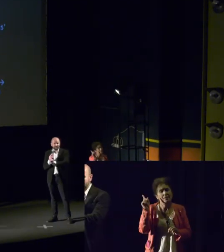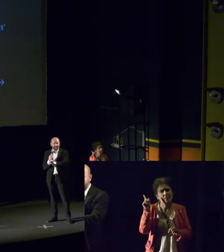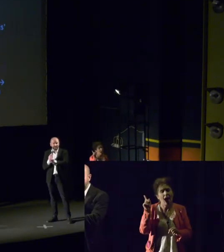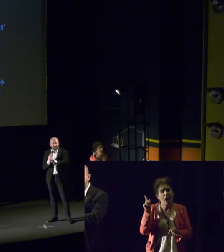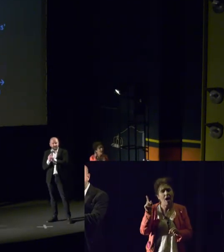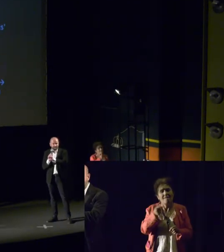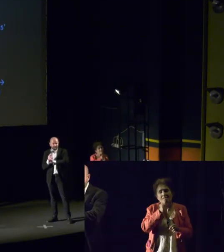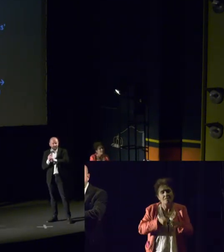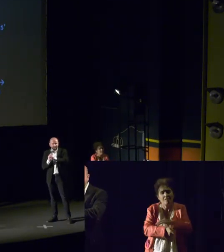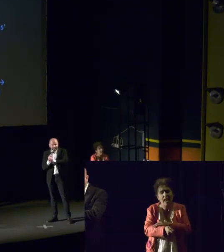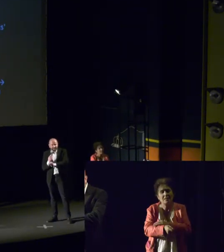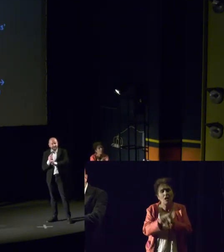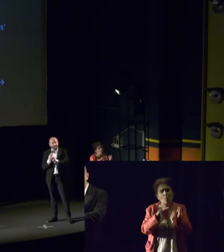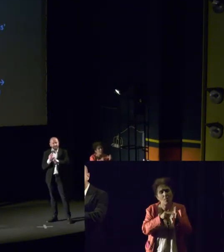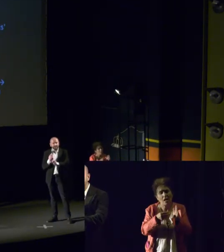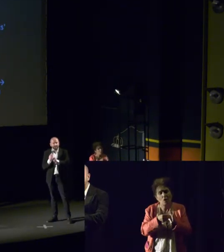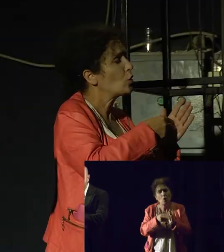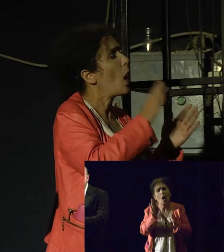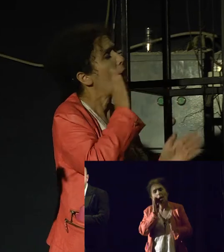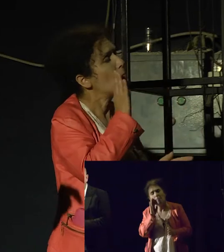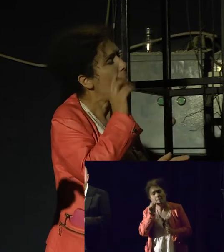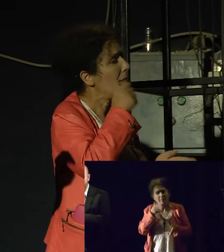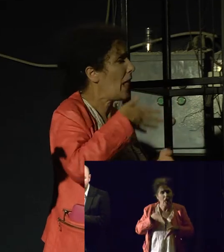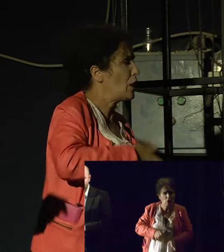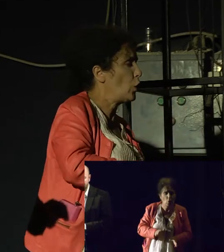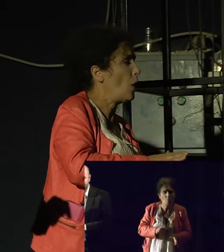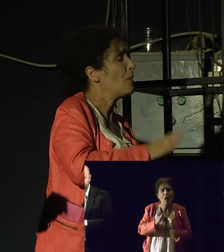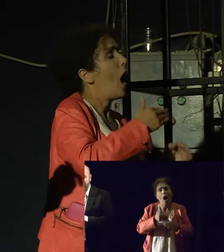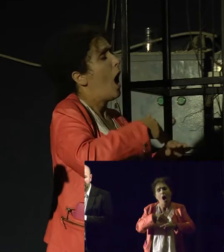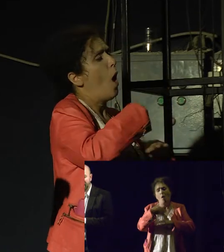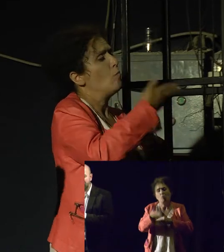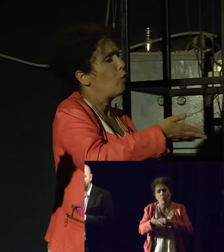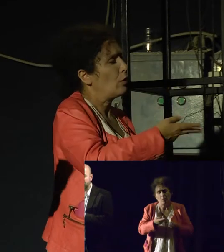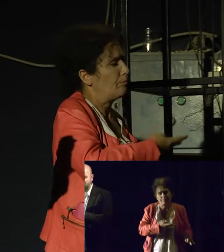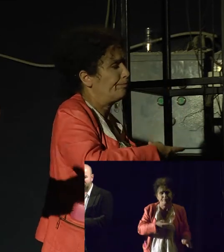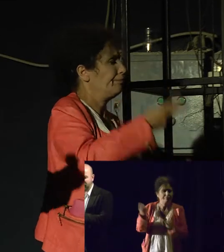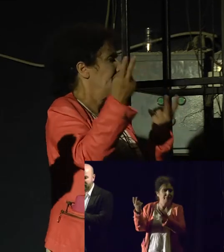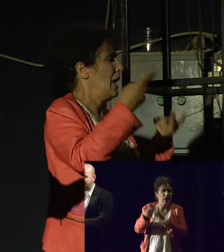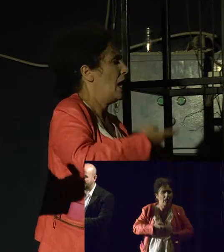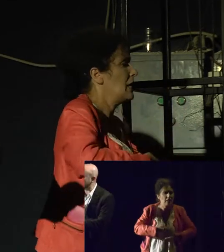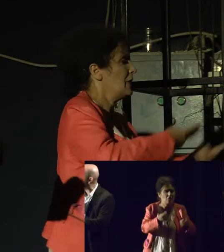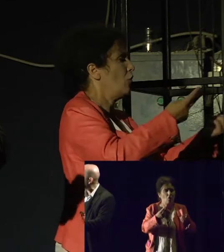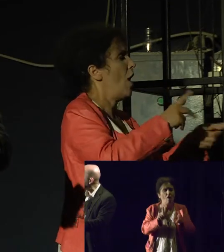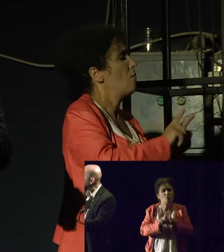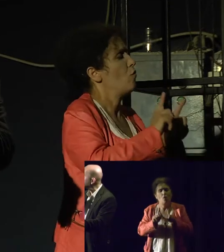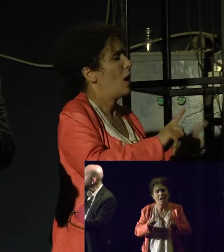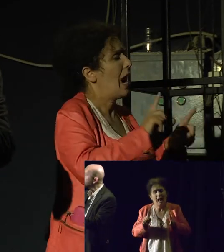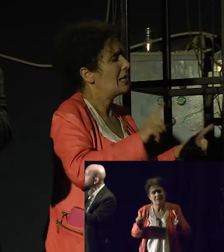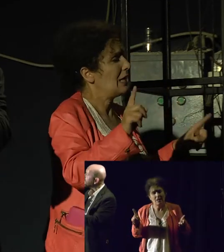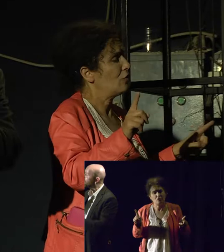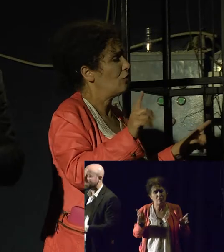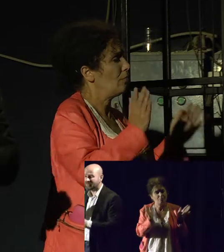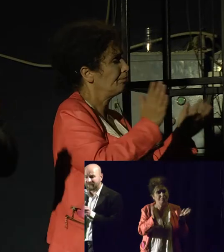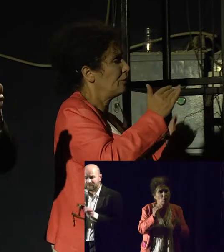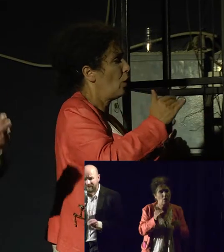exported and then domesticated into different national contexts in a manner that's appropriate in that way.